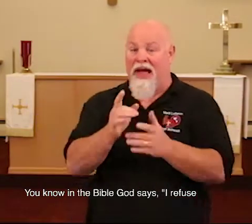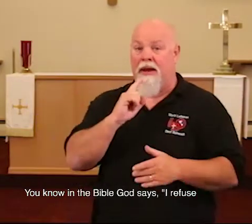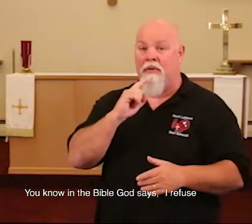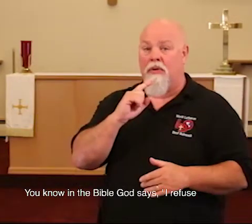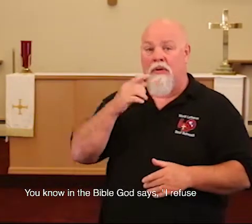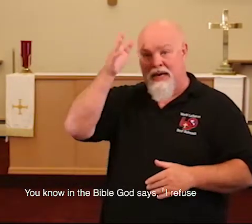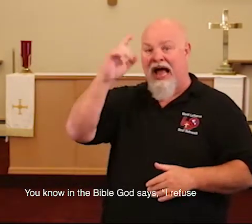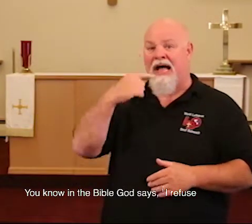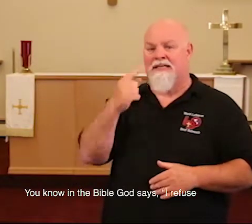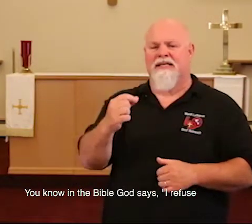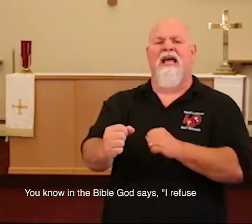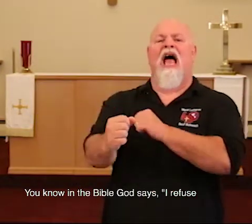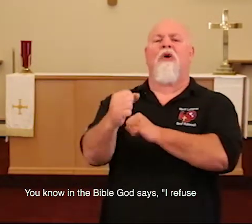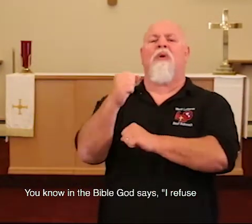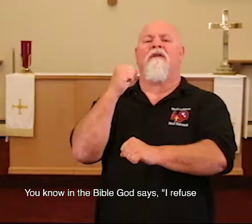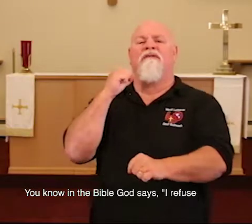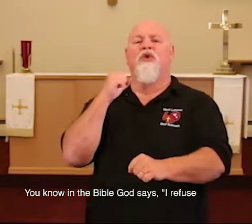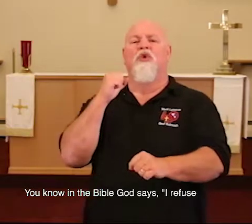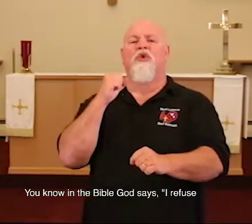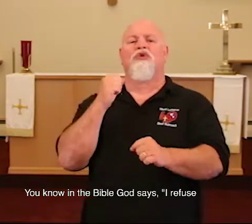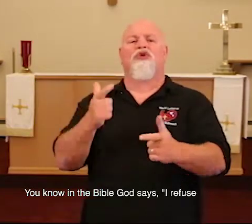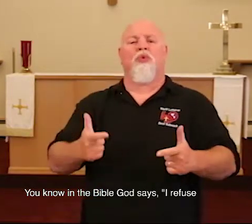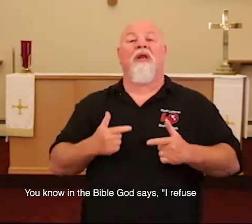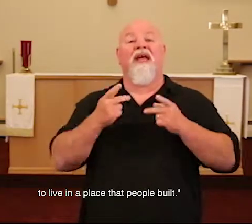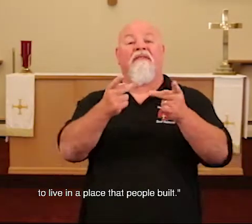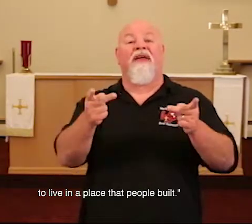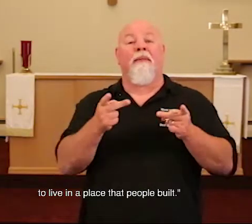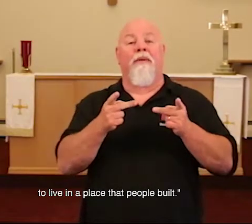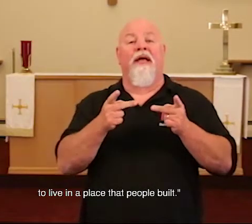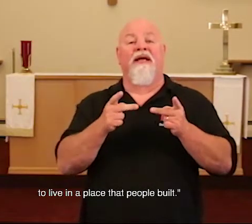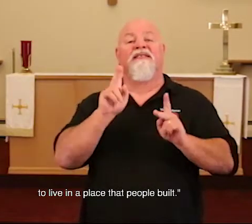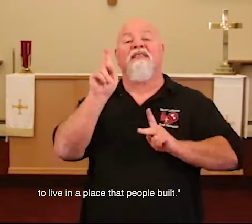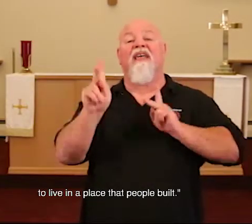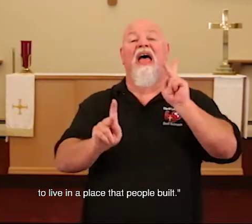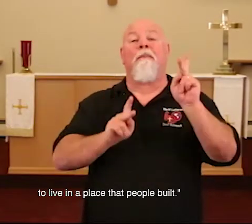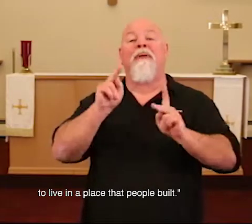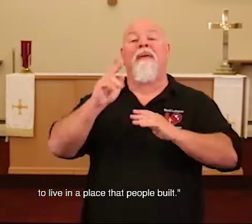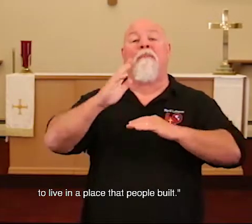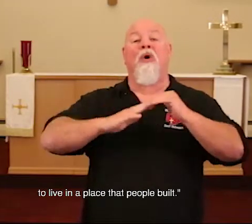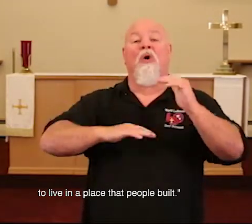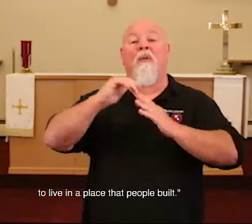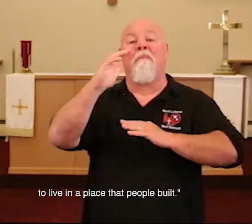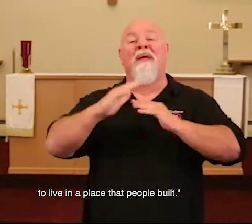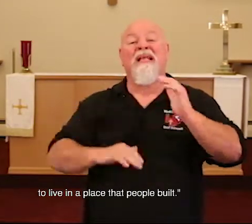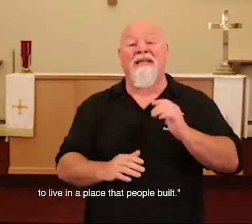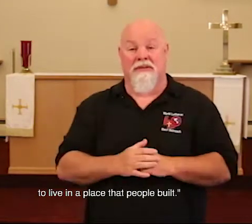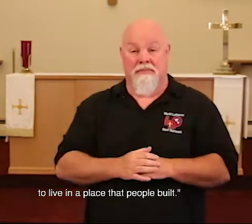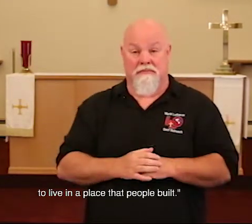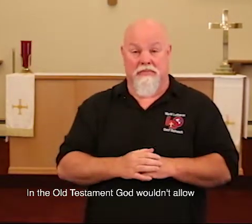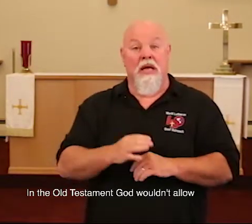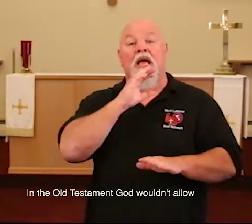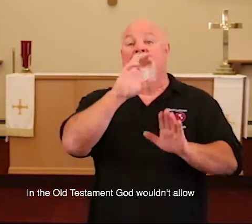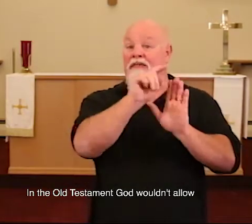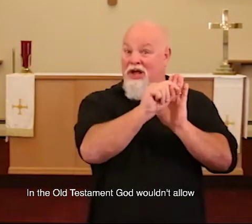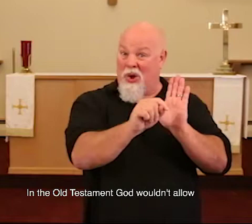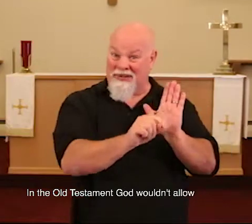Bible, God says, I refuse to live in a place that people build. In the Old